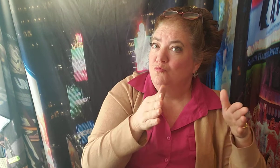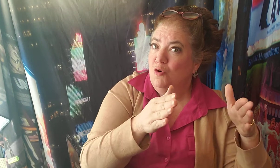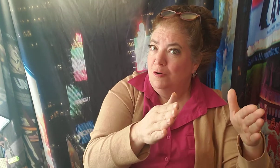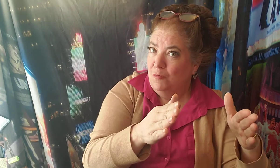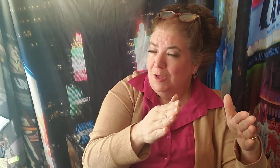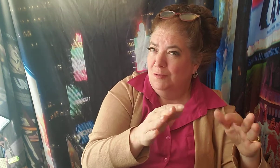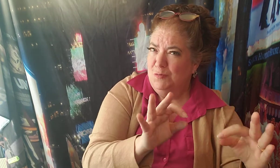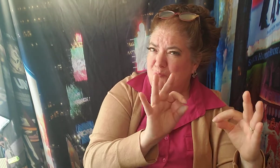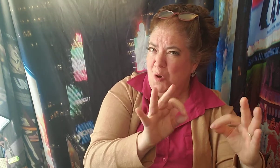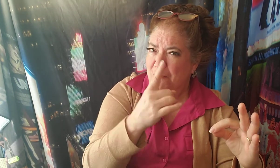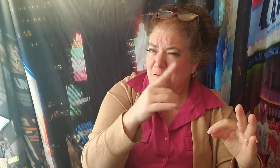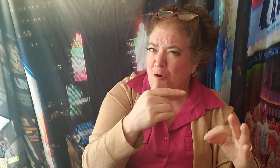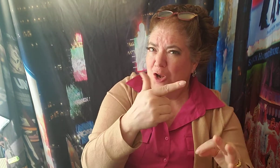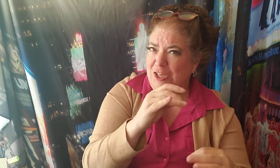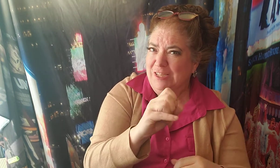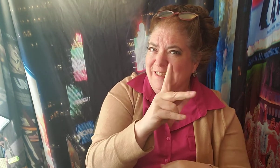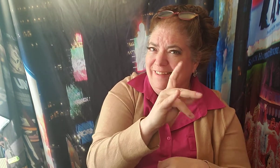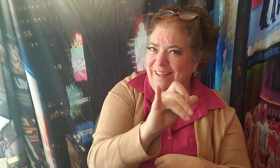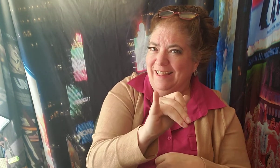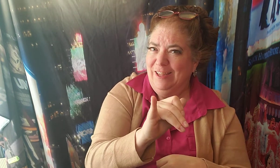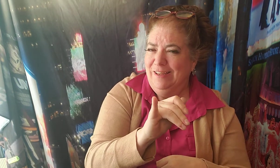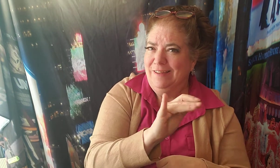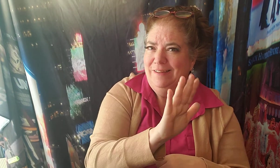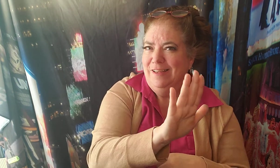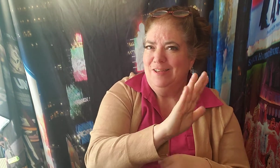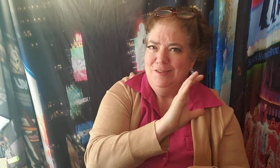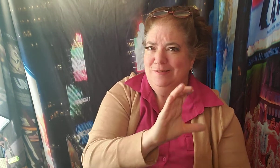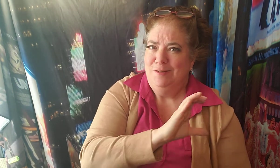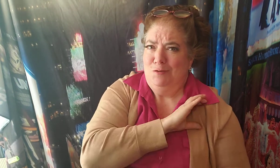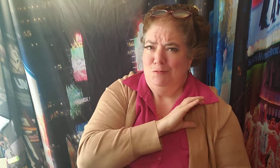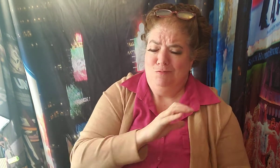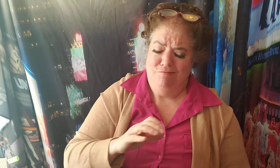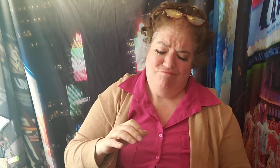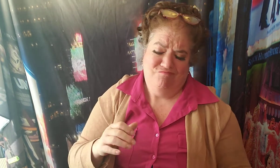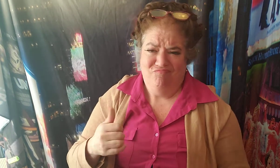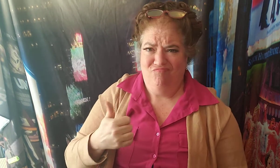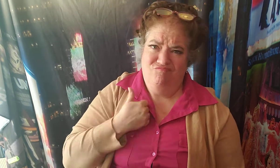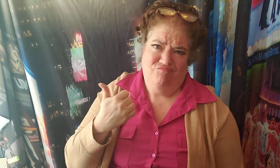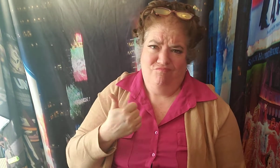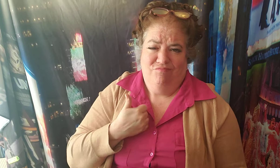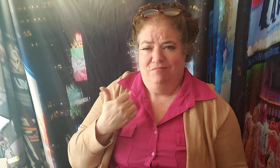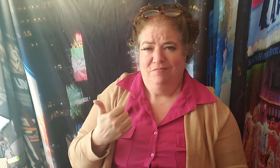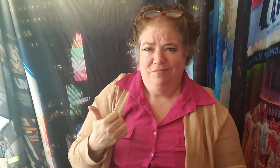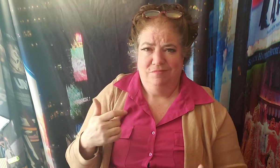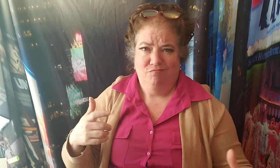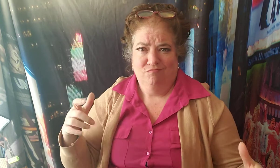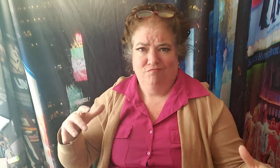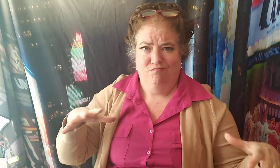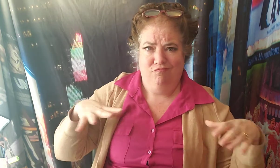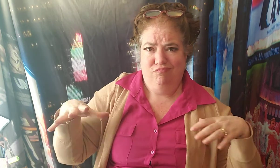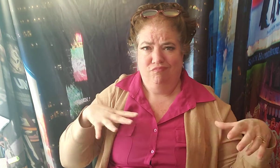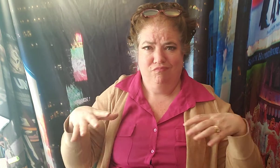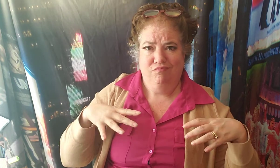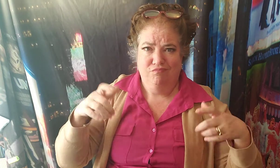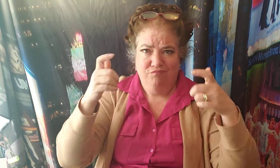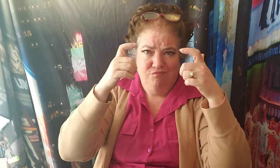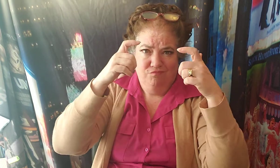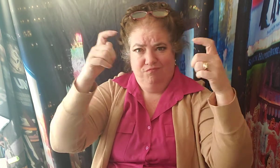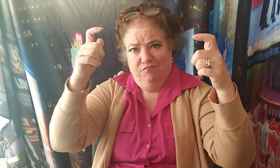He got to play a very brash, cocky person Who was very brandy for girls Kelly was very